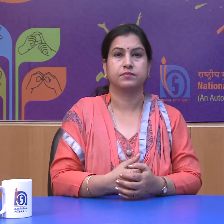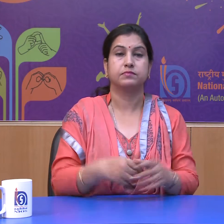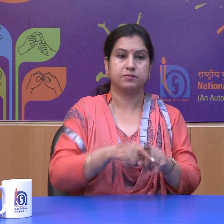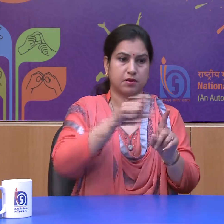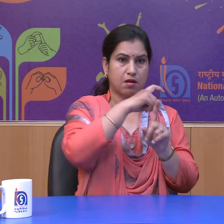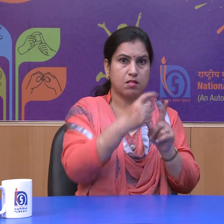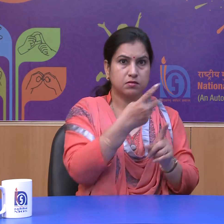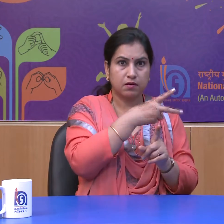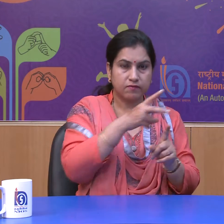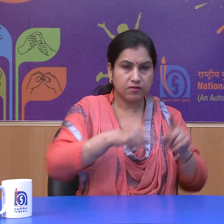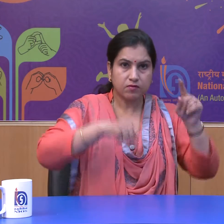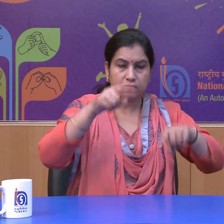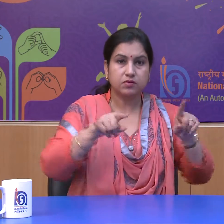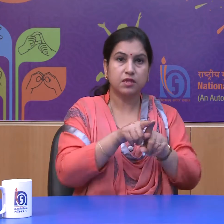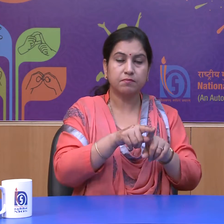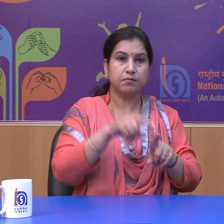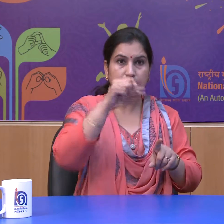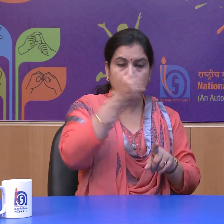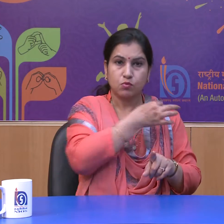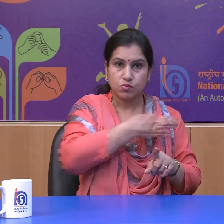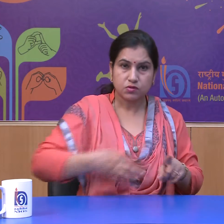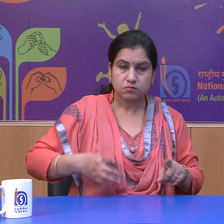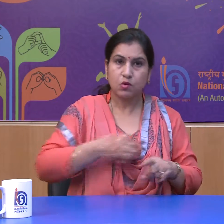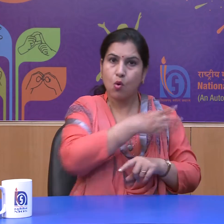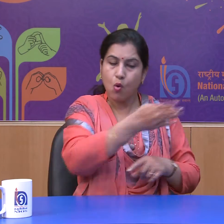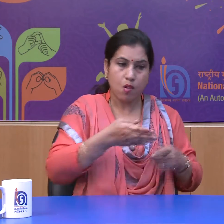and and caste live here together.